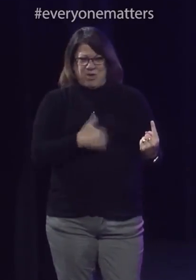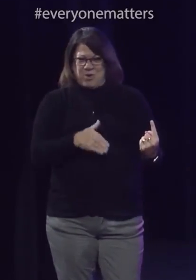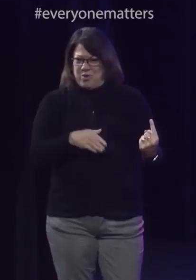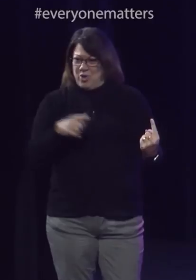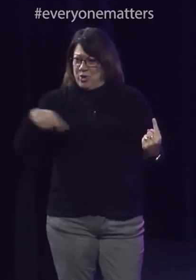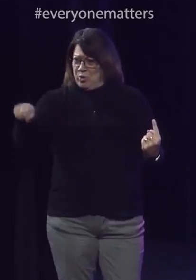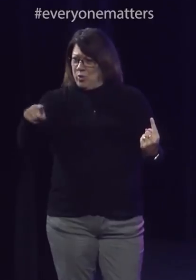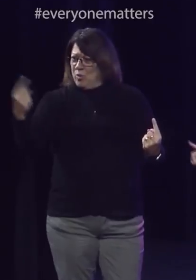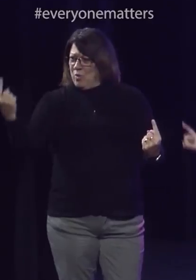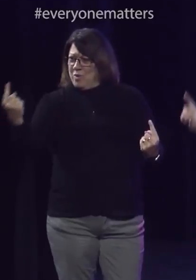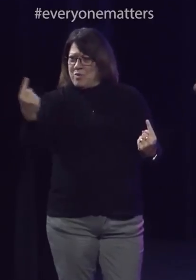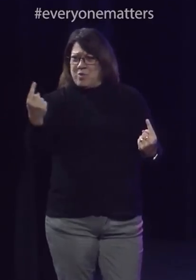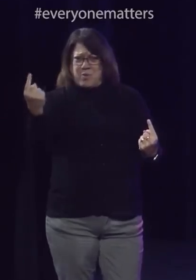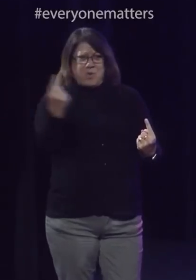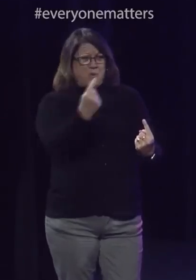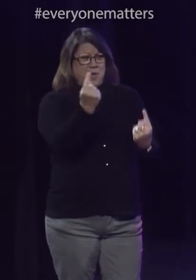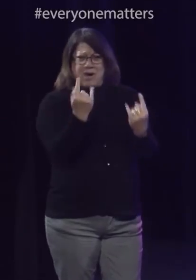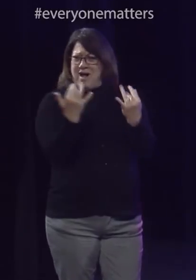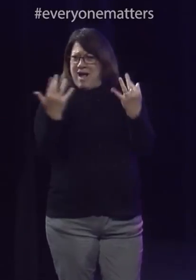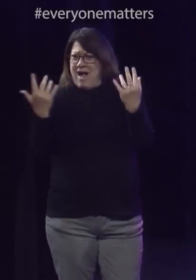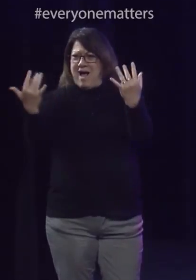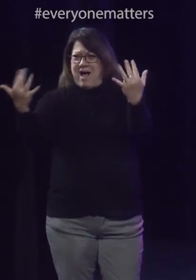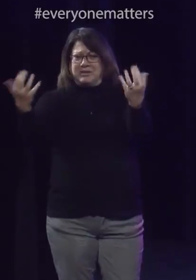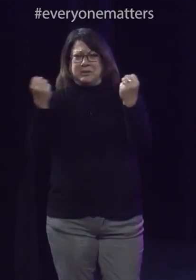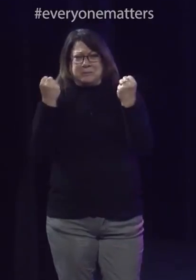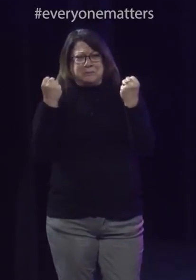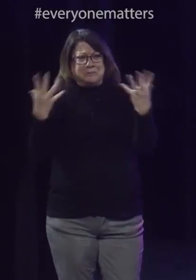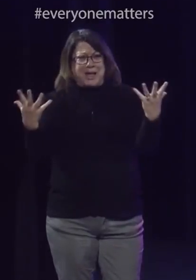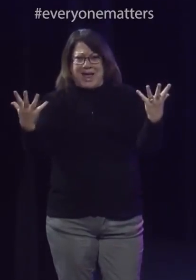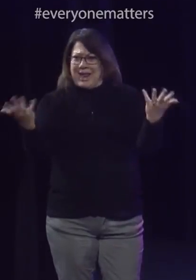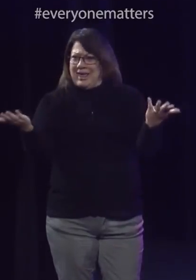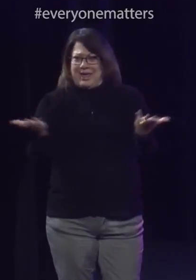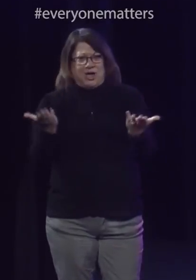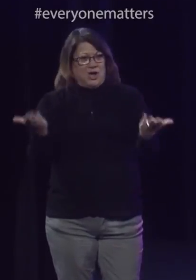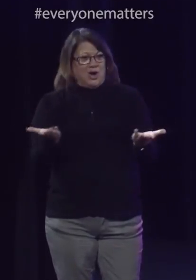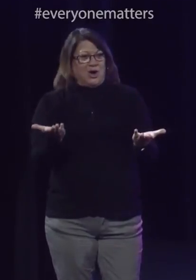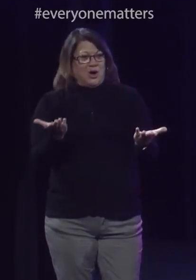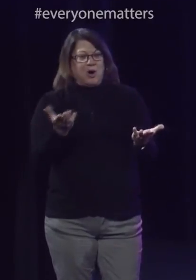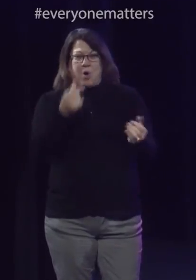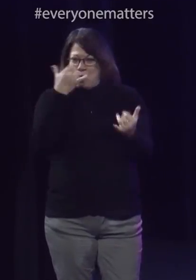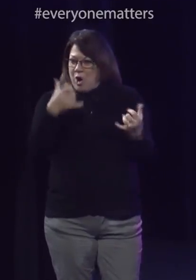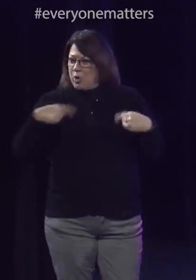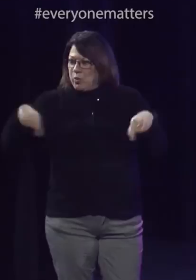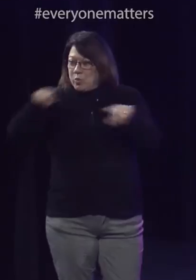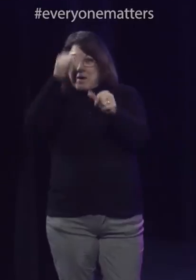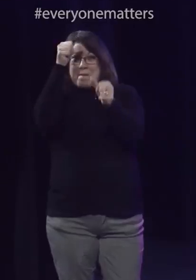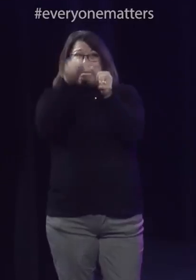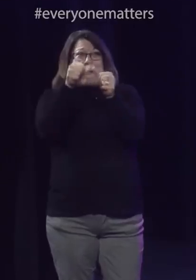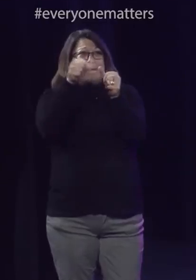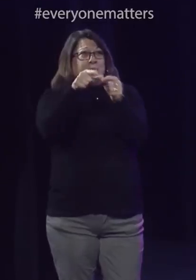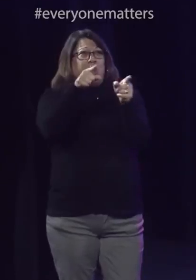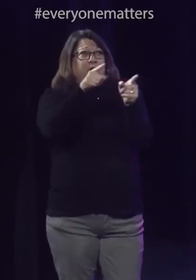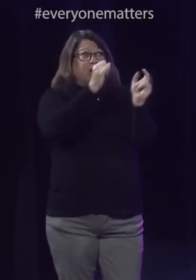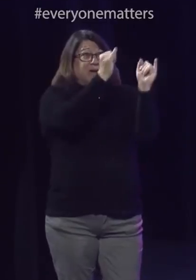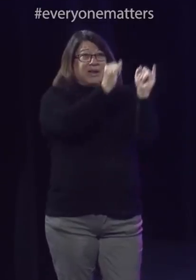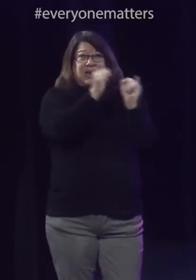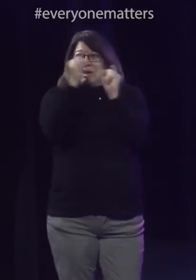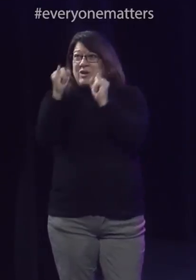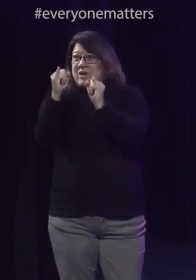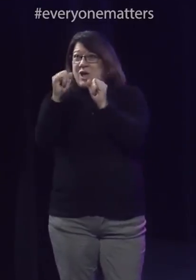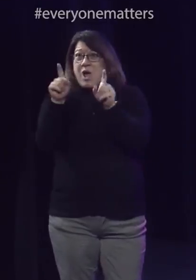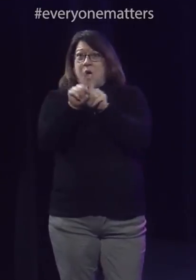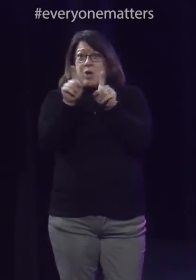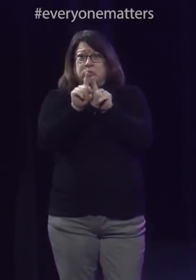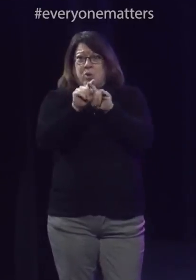one person. This is a room full of so many people. So remember that individually and